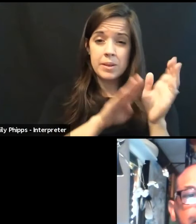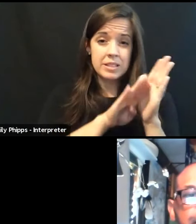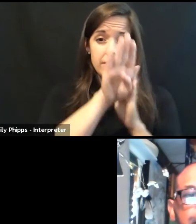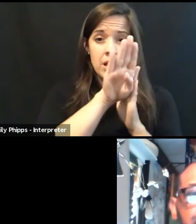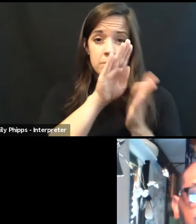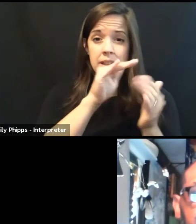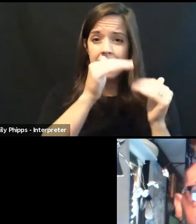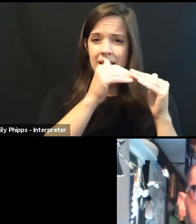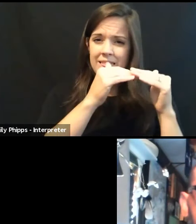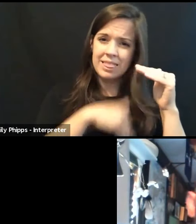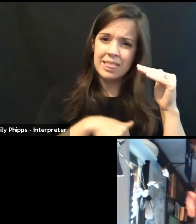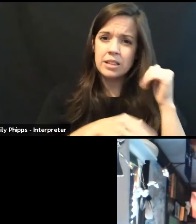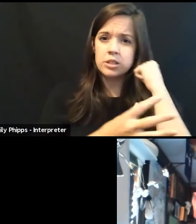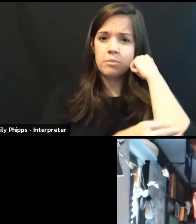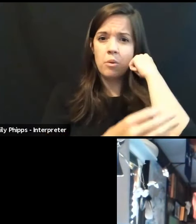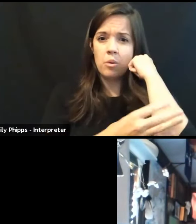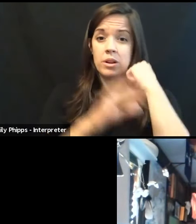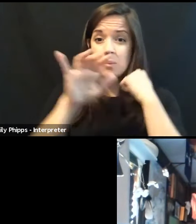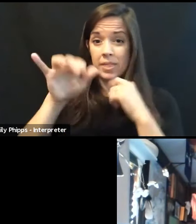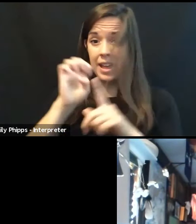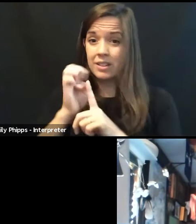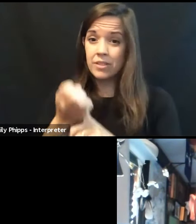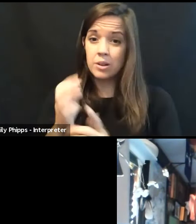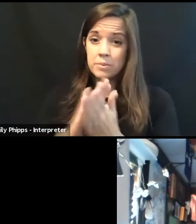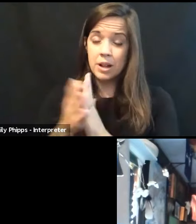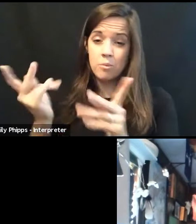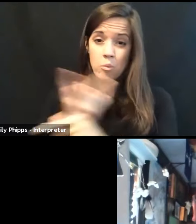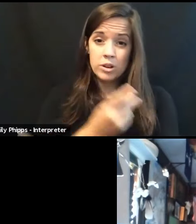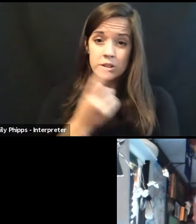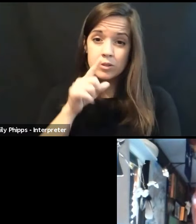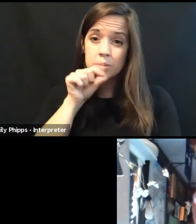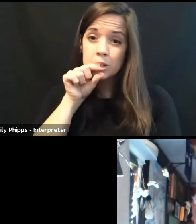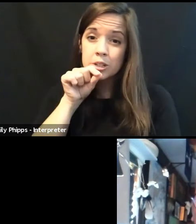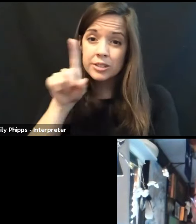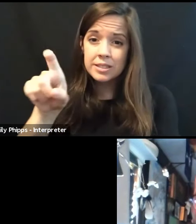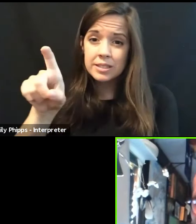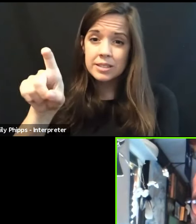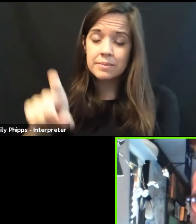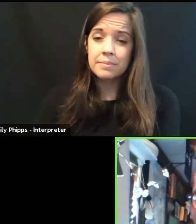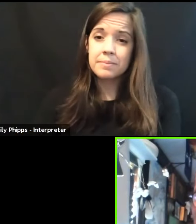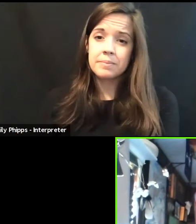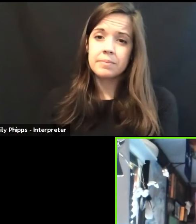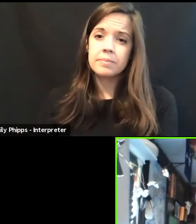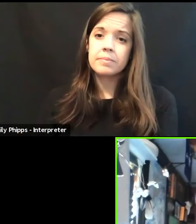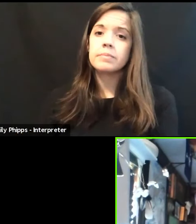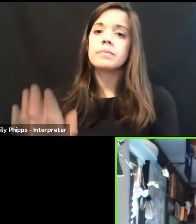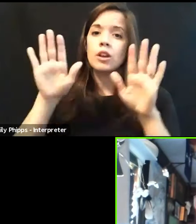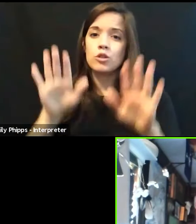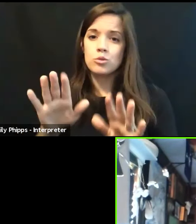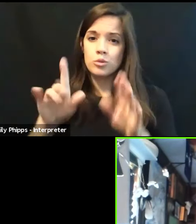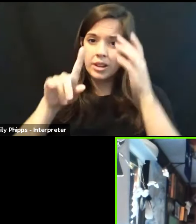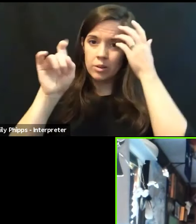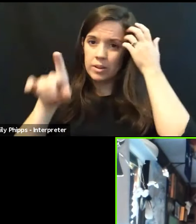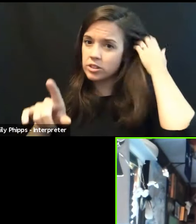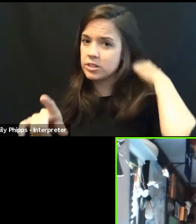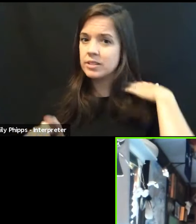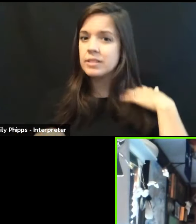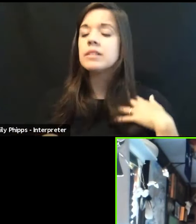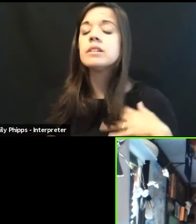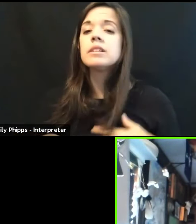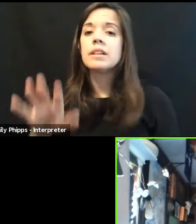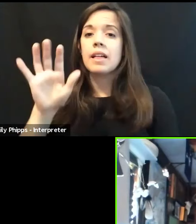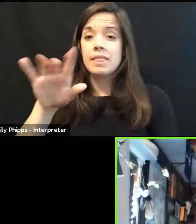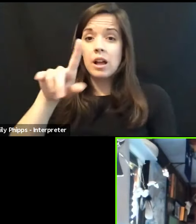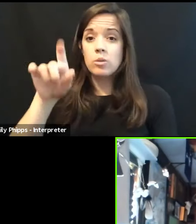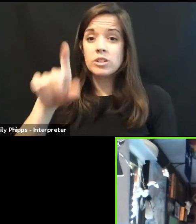that the environment would actually become worse for birds? Great question. And it's a question that we have to